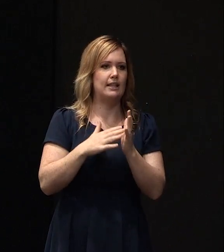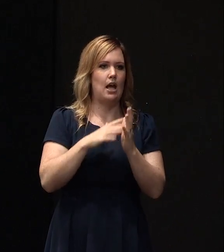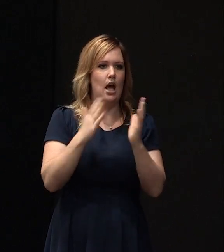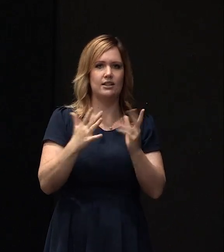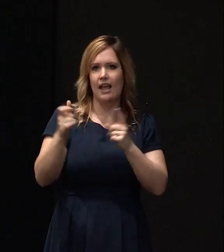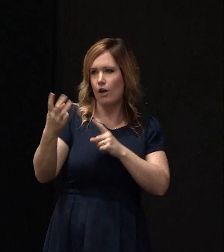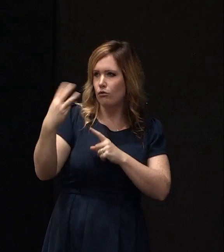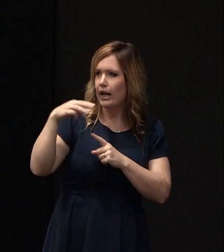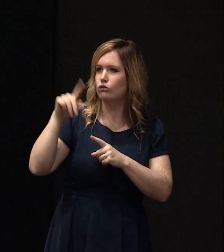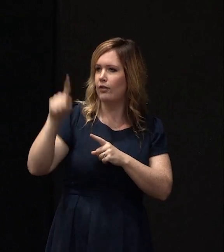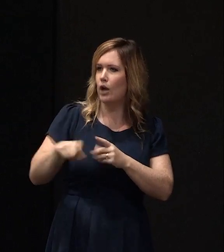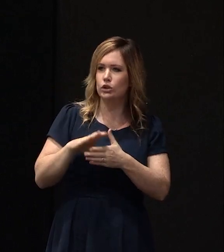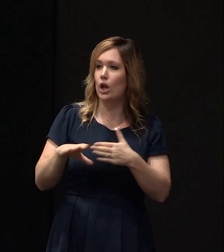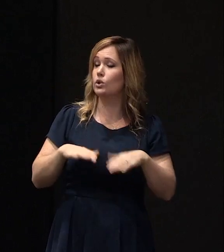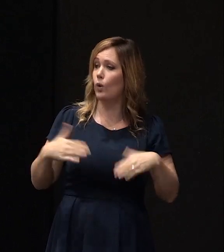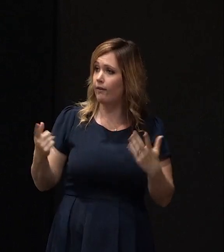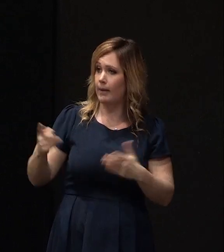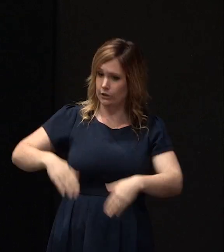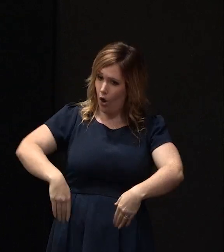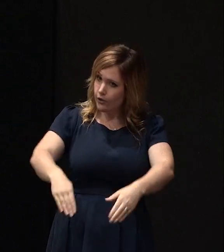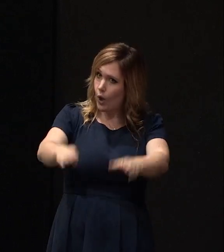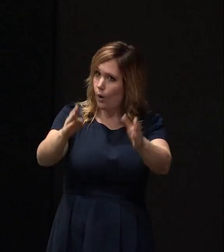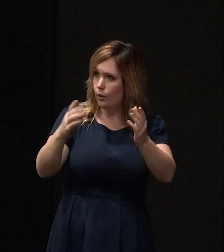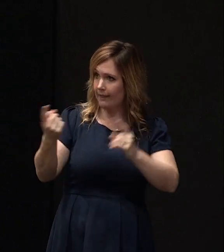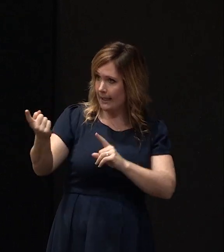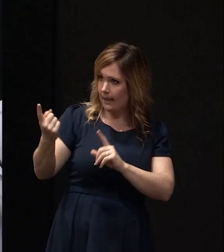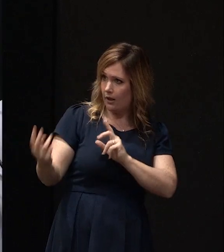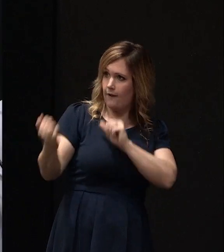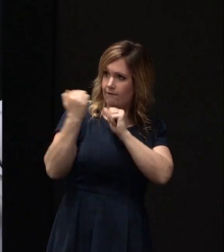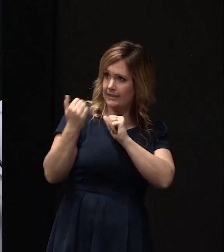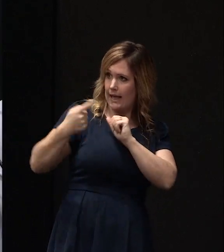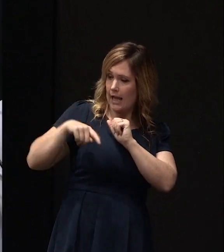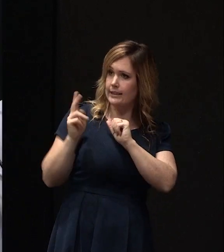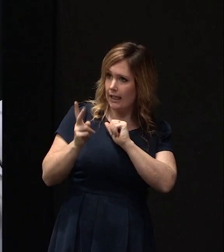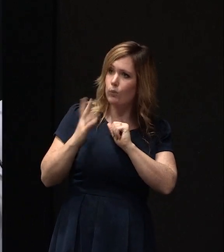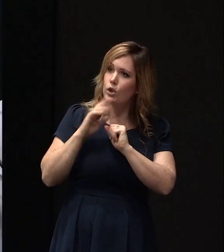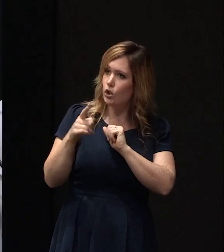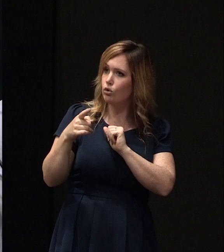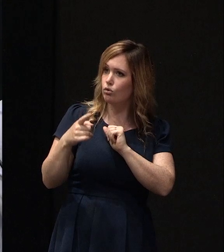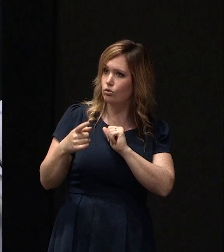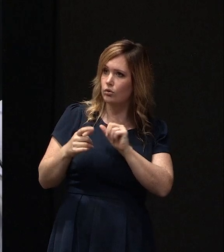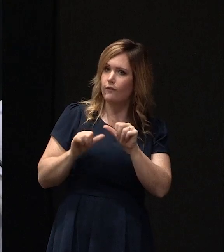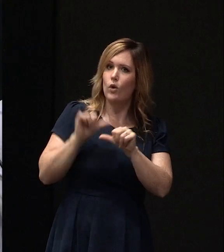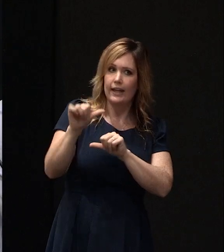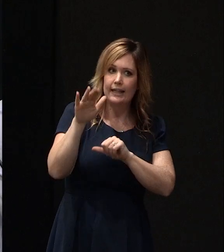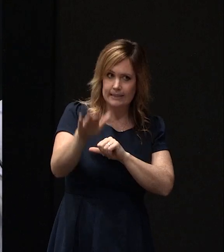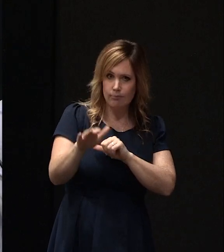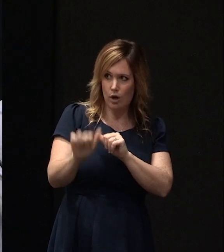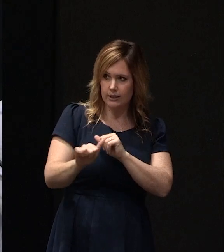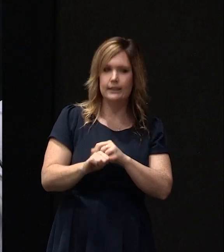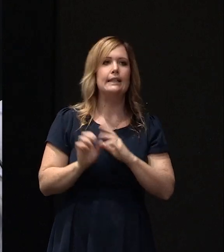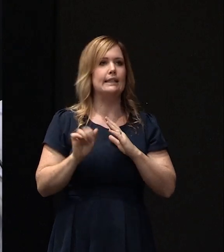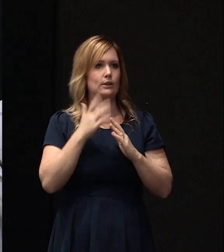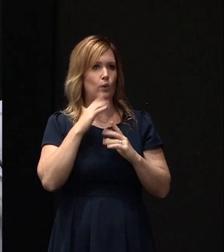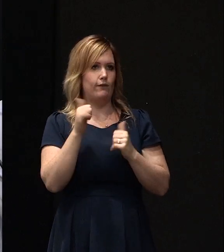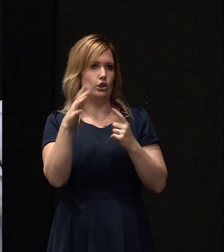,000 or whatever the number is. Off you go and then come and see us again when your next step is? correct. So once they've chosen